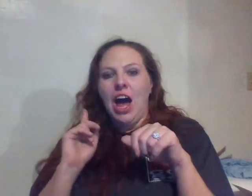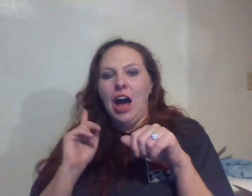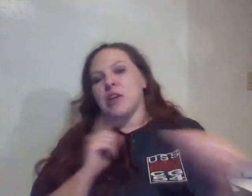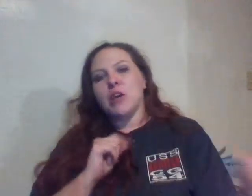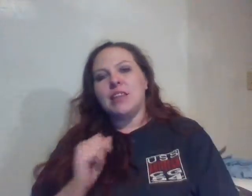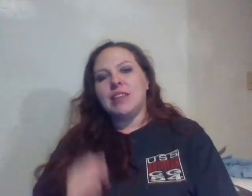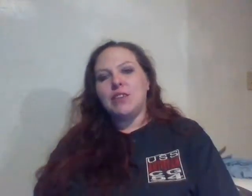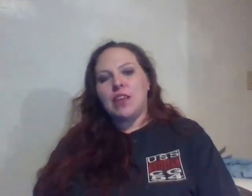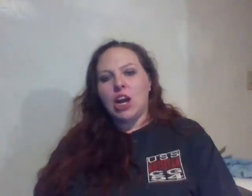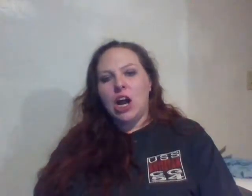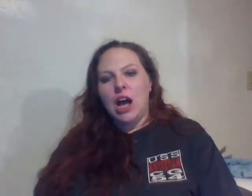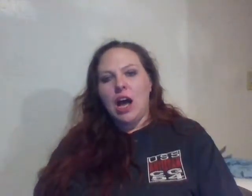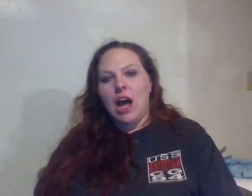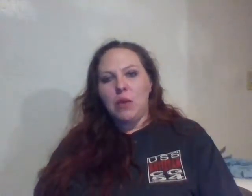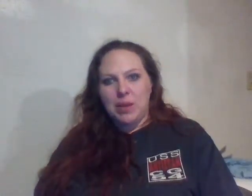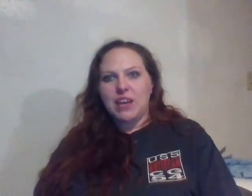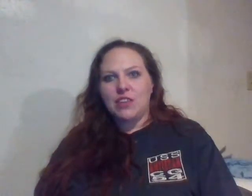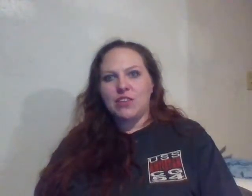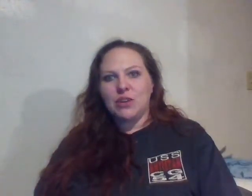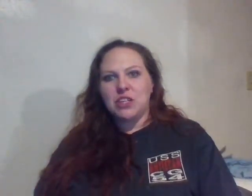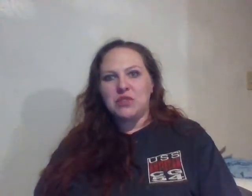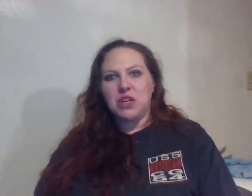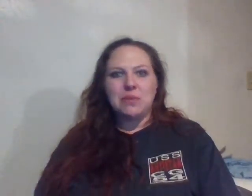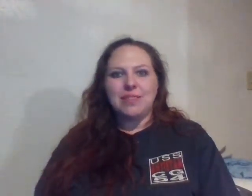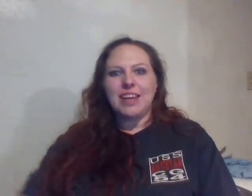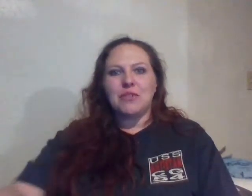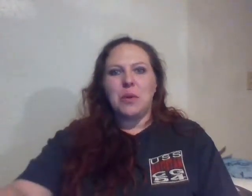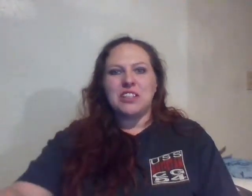I'm going to go ahead and leave you there. I will make another video just for you. Thank you for watching.